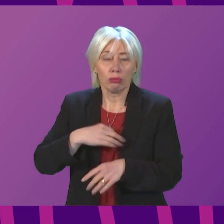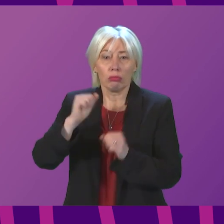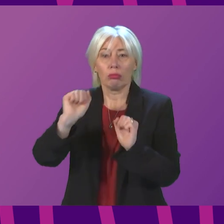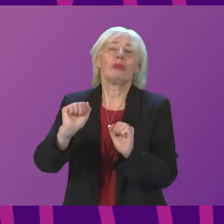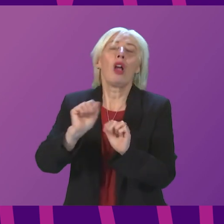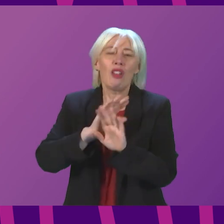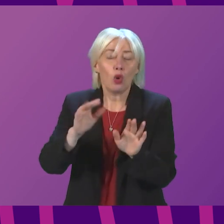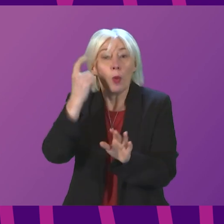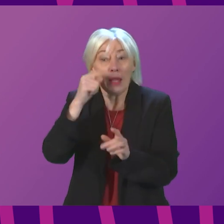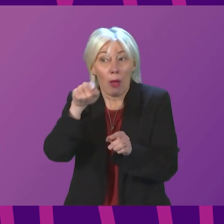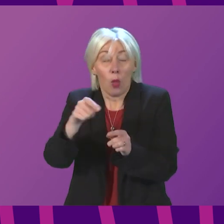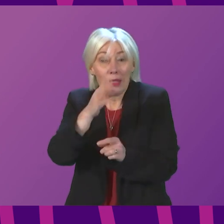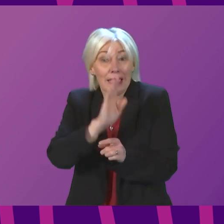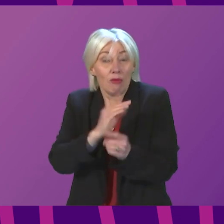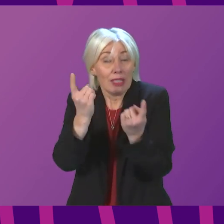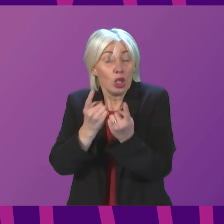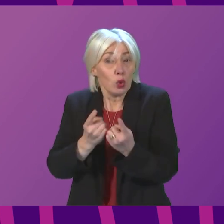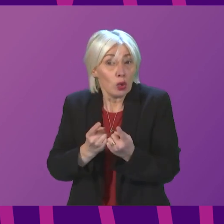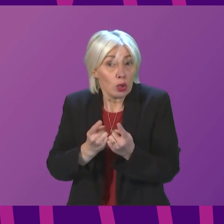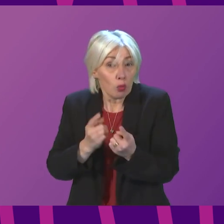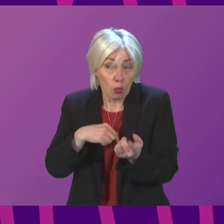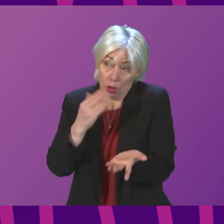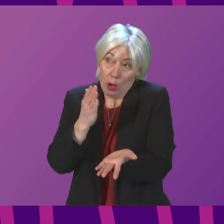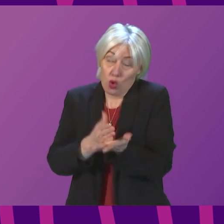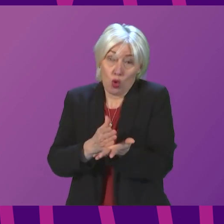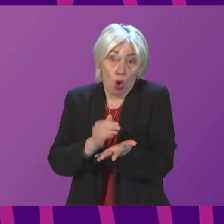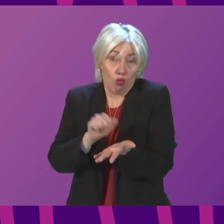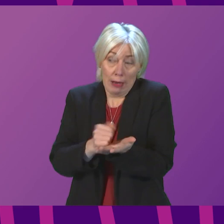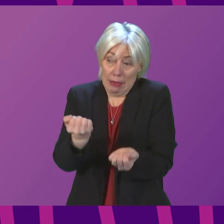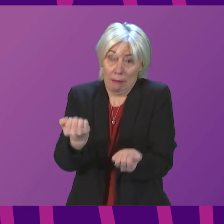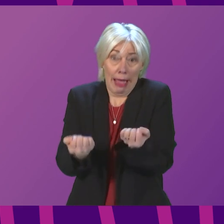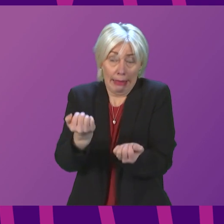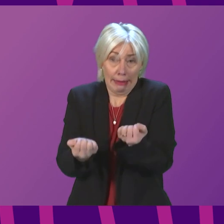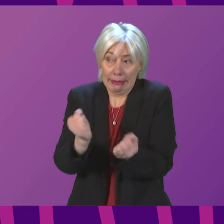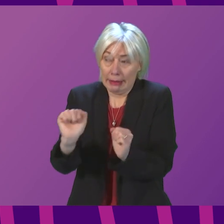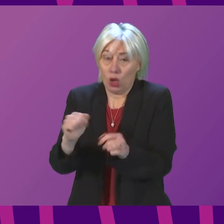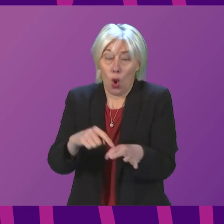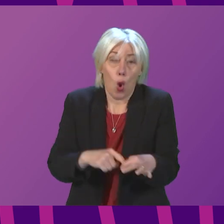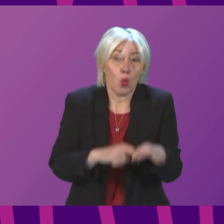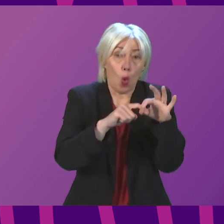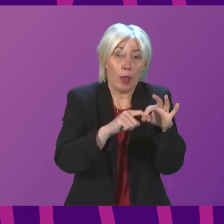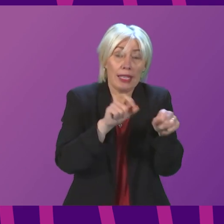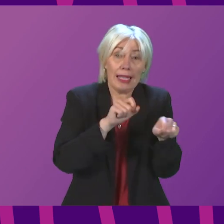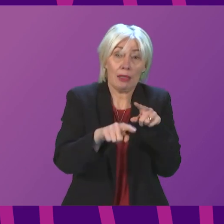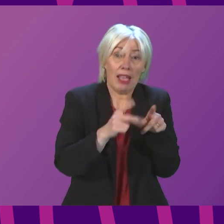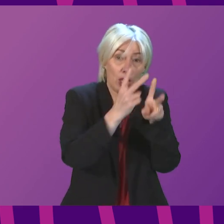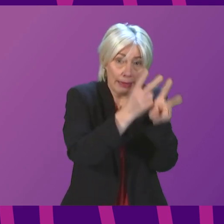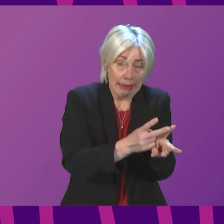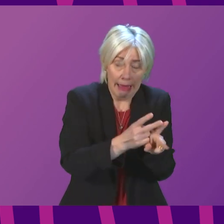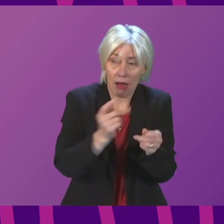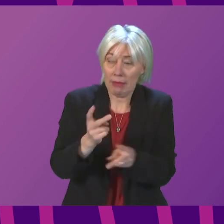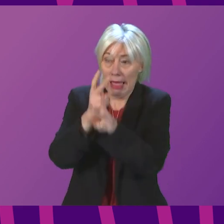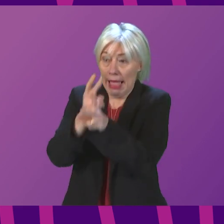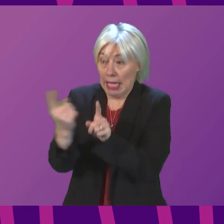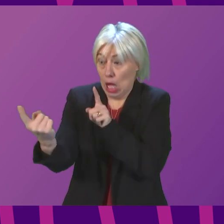to these very serious issues, as we try to strike the right balance between quality specialist care and care as close to home